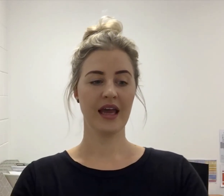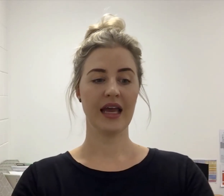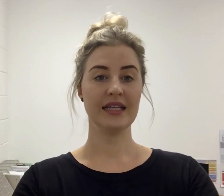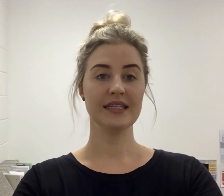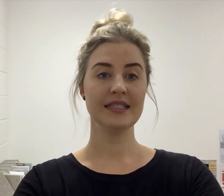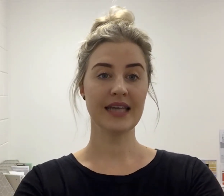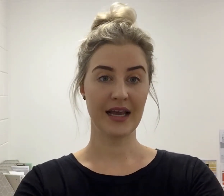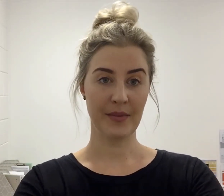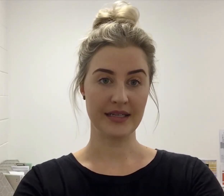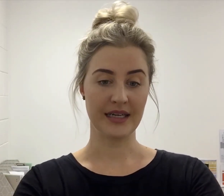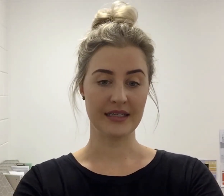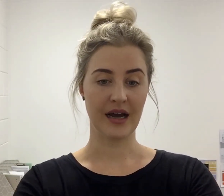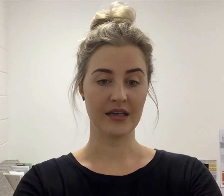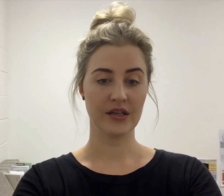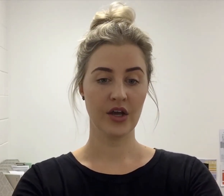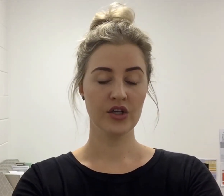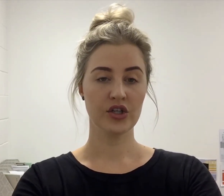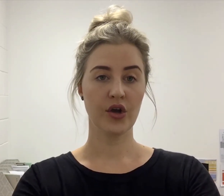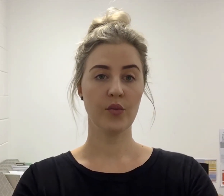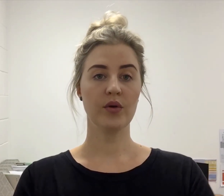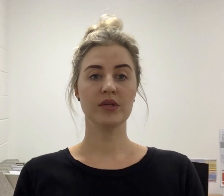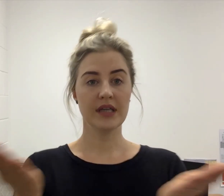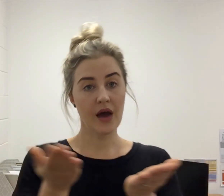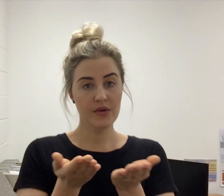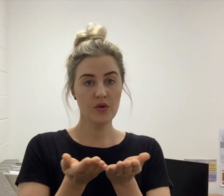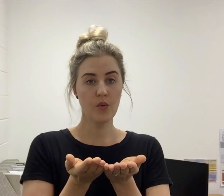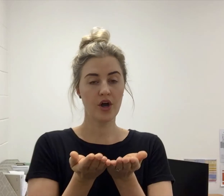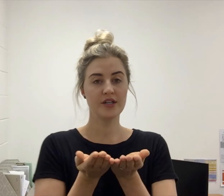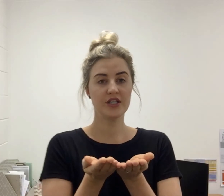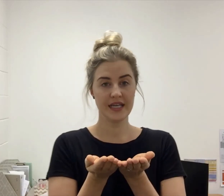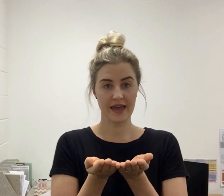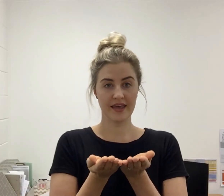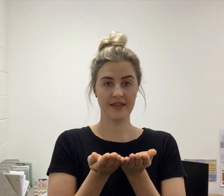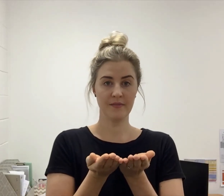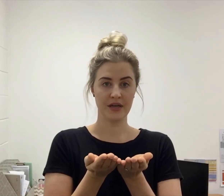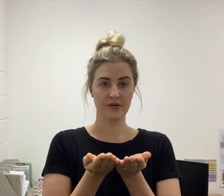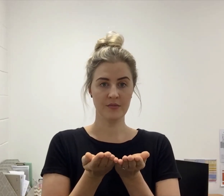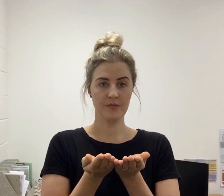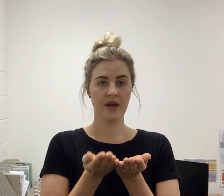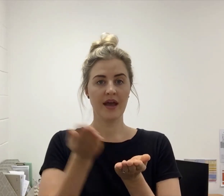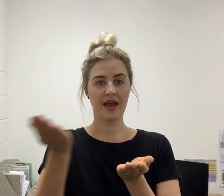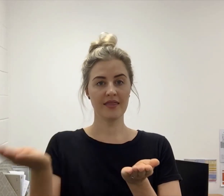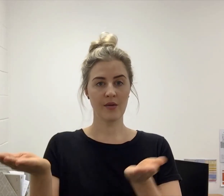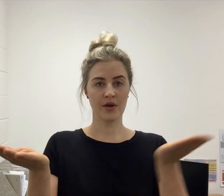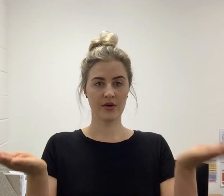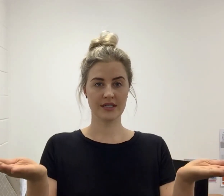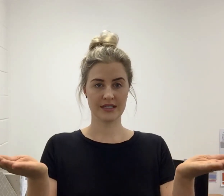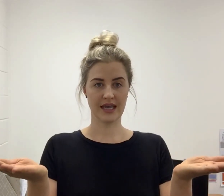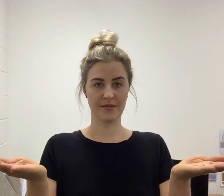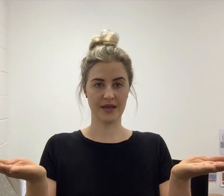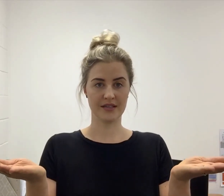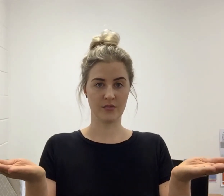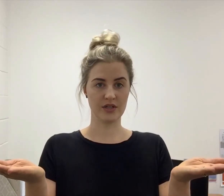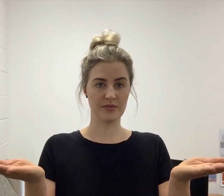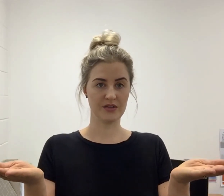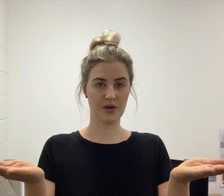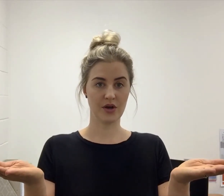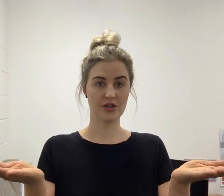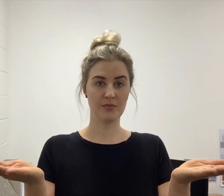is a segmenting task. So we will start with the word together in the middle and then we're going to segment it, which means we're going to